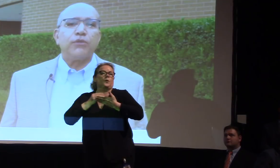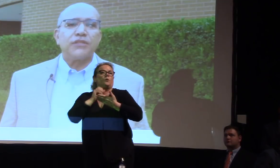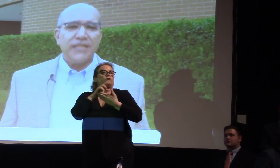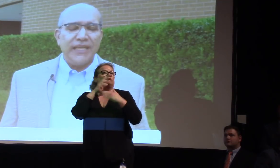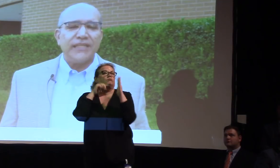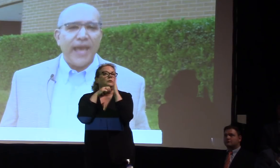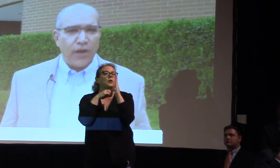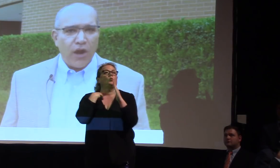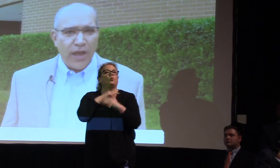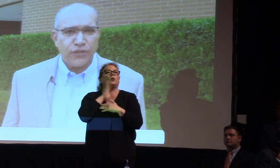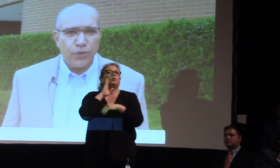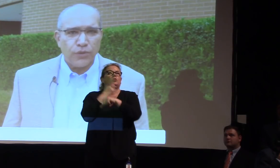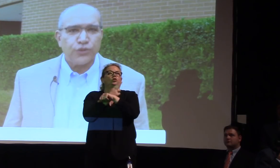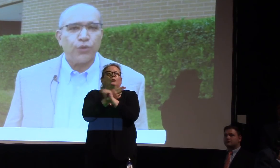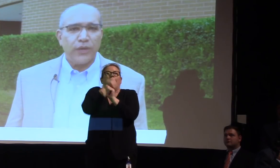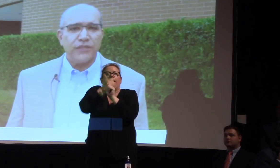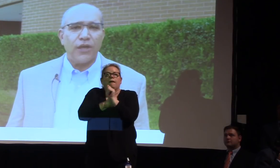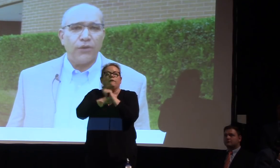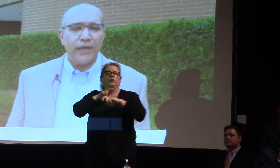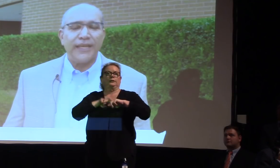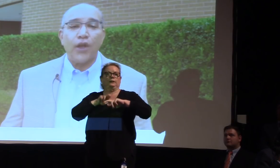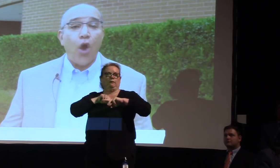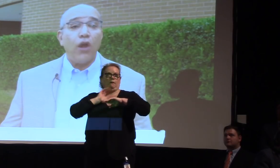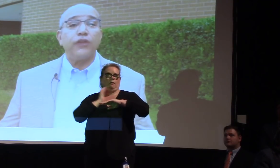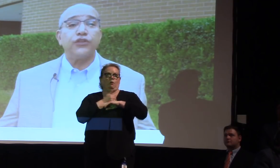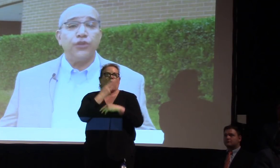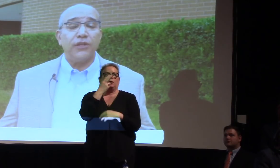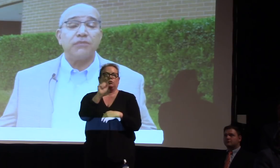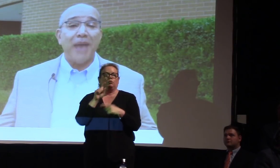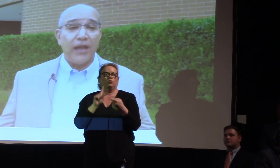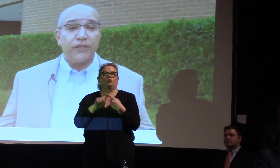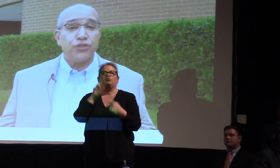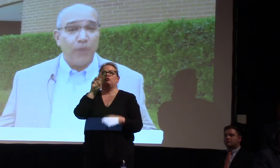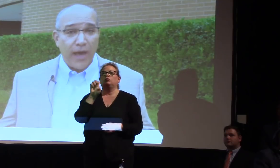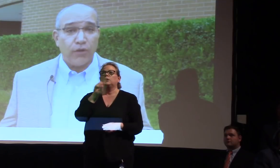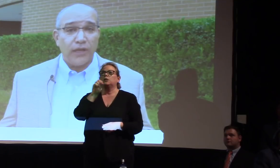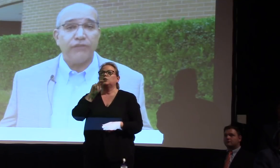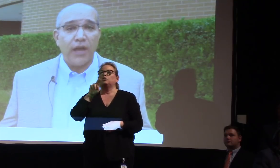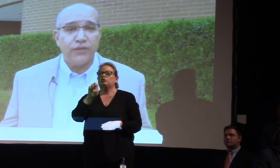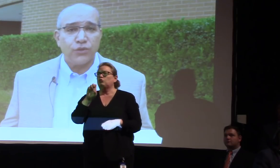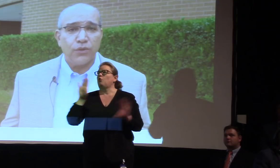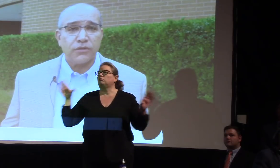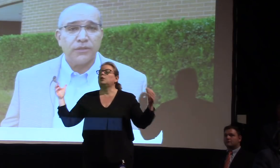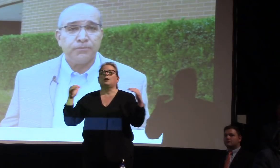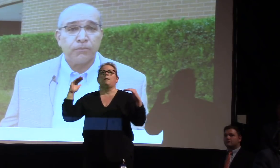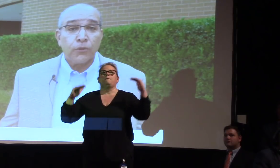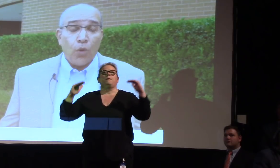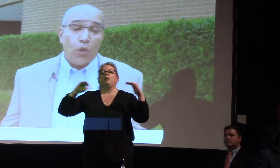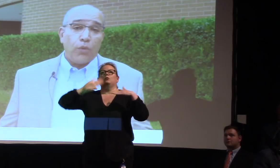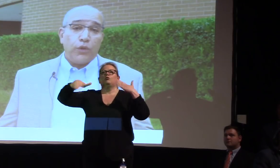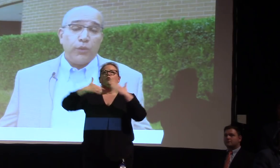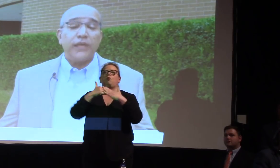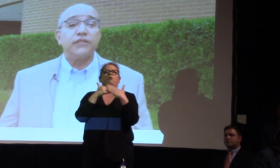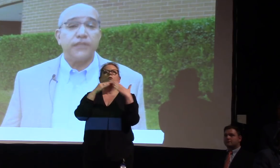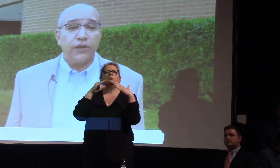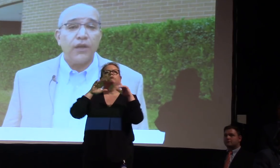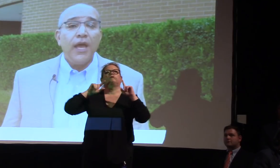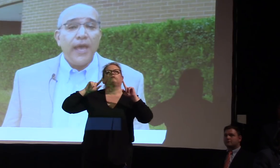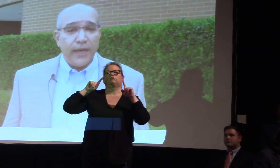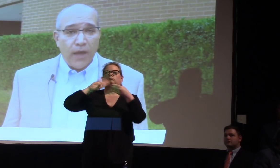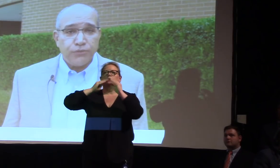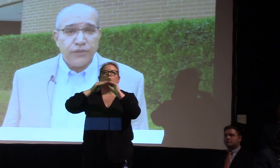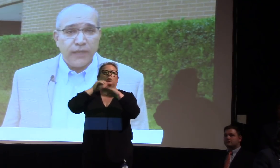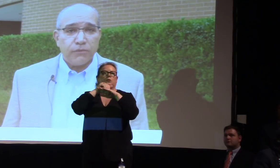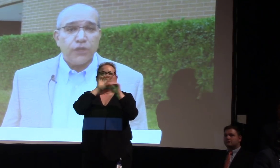available seat at our high schools to rezone and get all the students balanced throughout our 11 high schools? Or would we consider